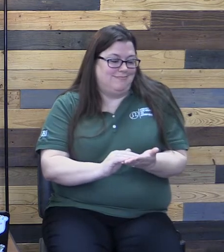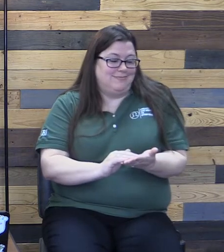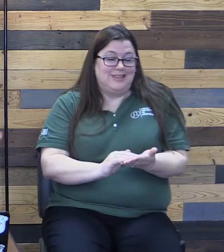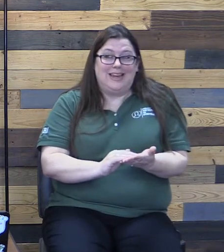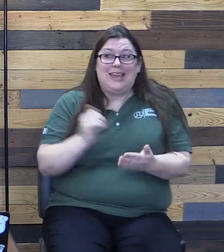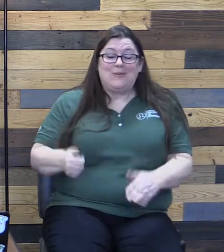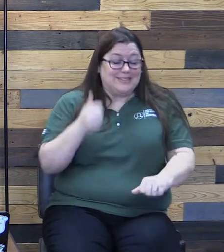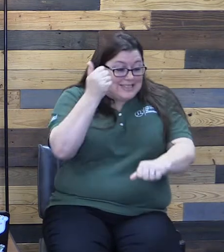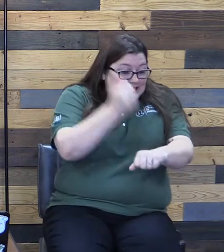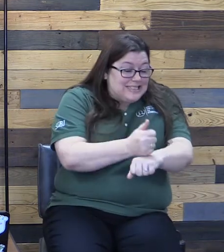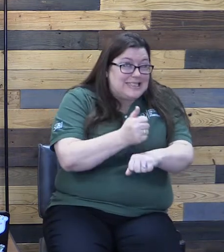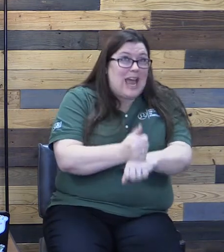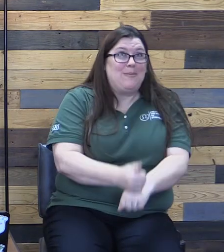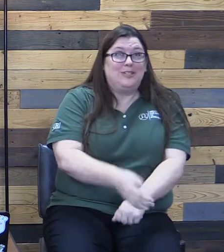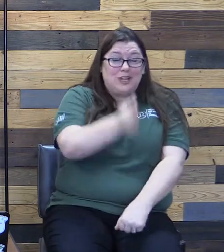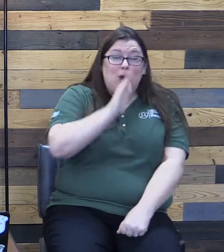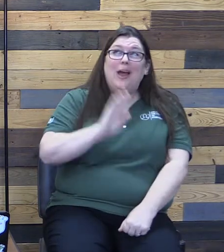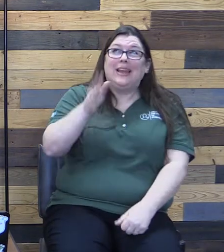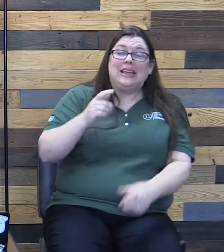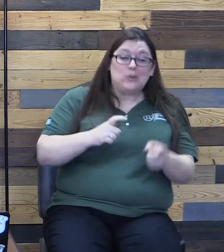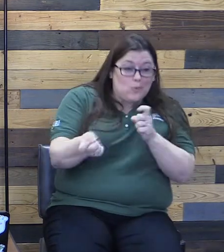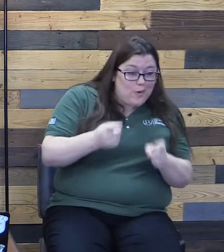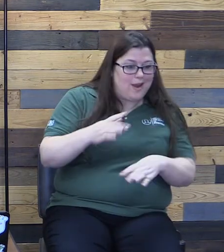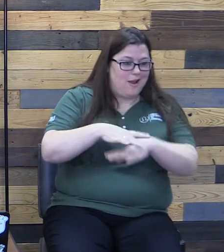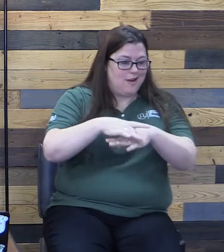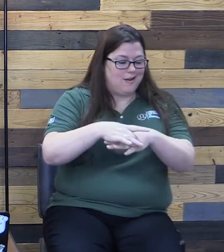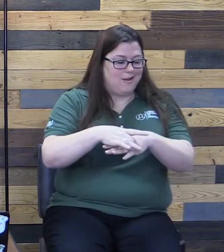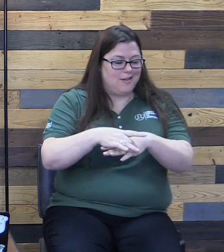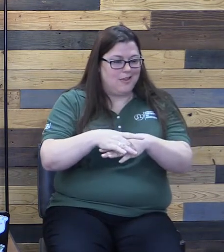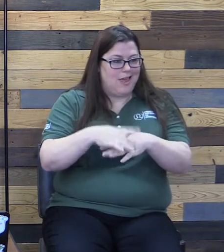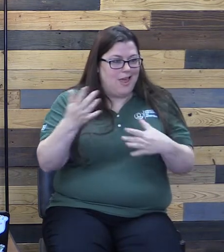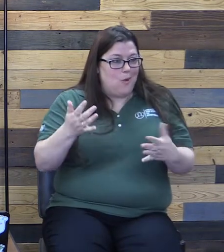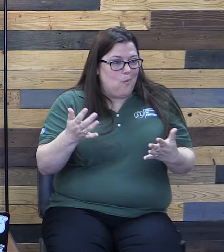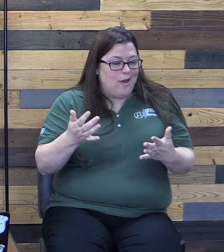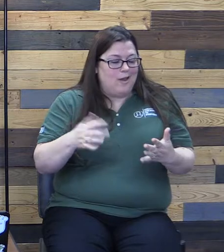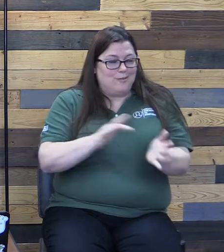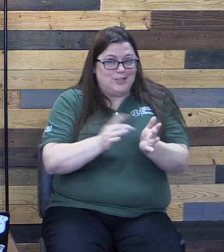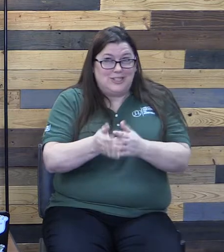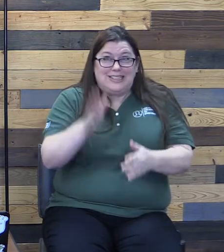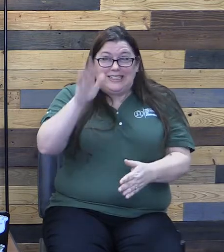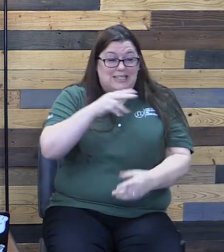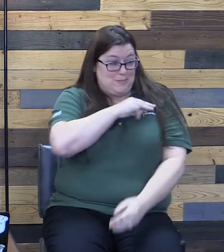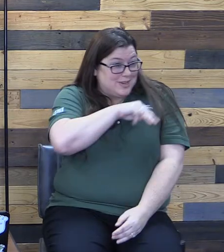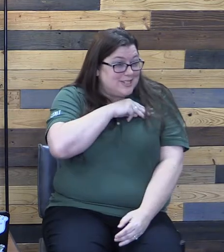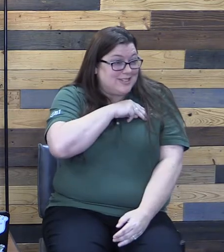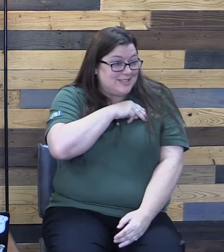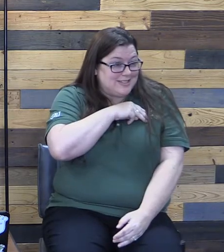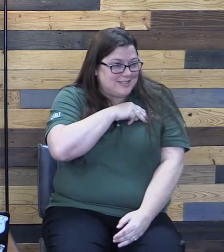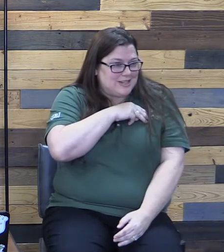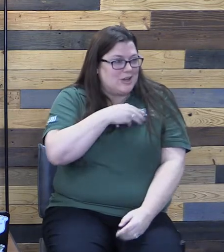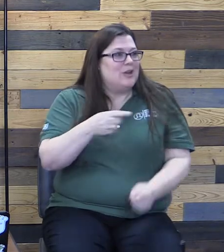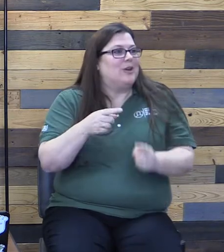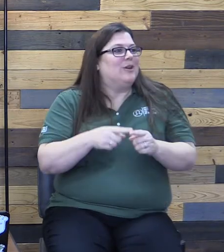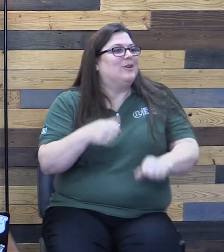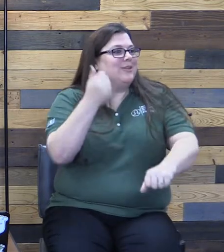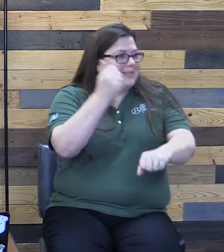God's reign here on earth. So what was Jesus' mission? It was to establish the kingdom here among us.